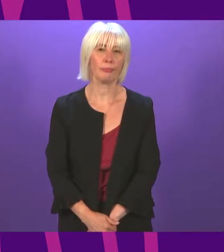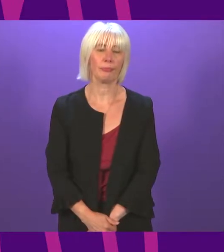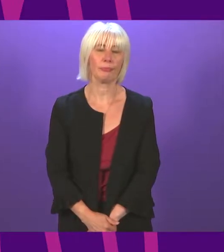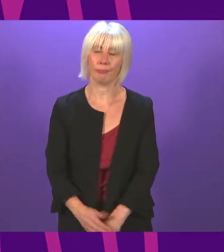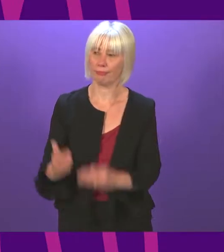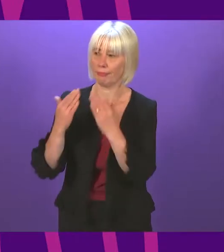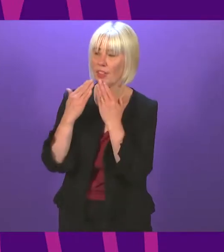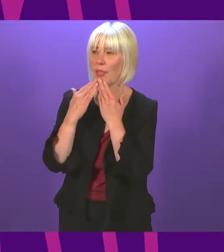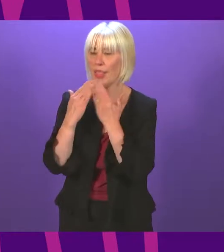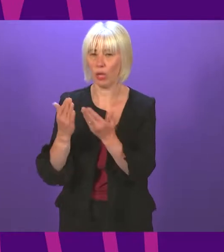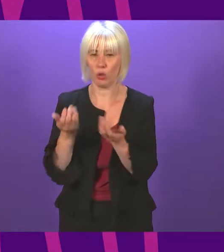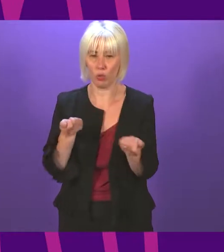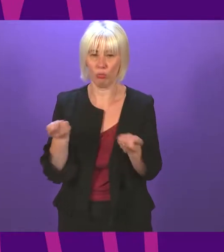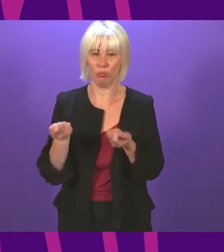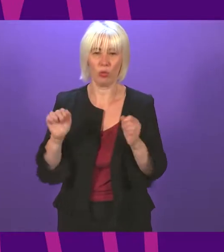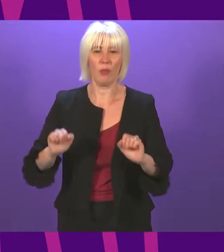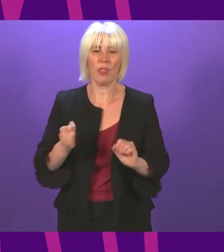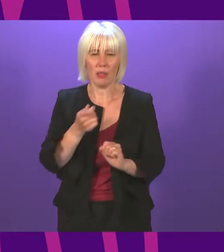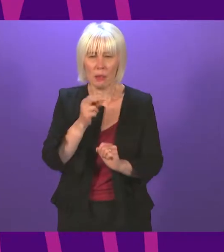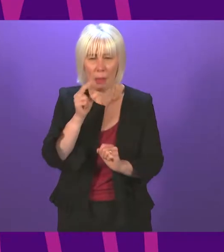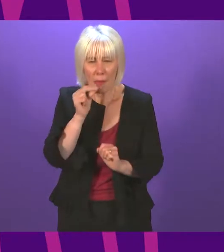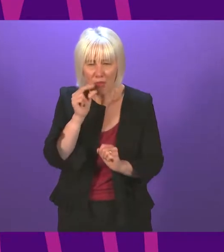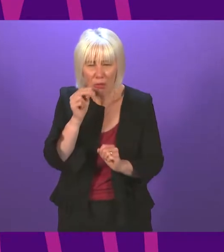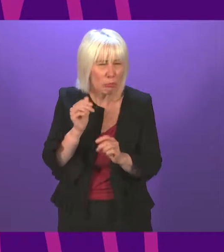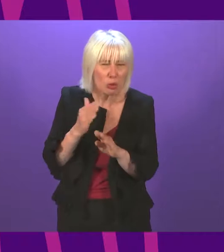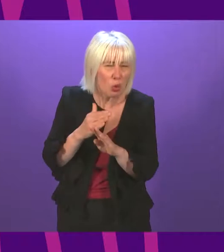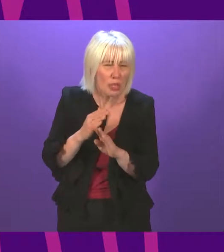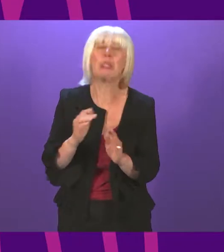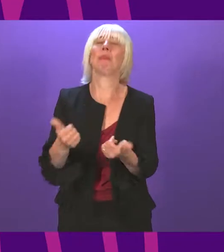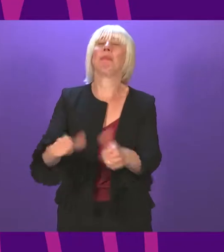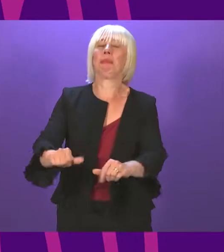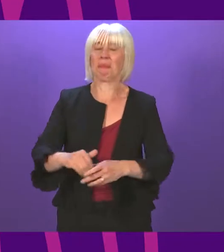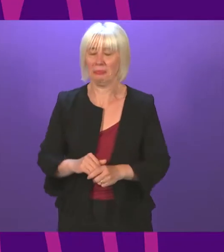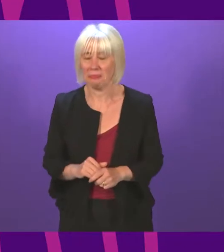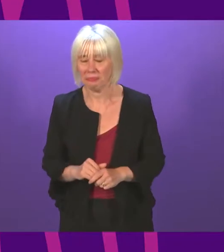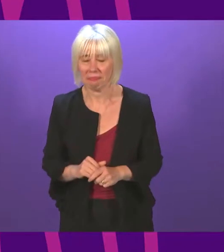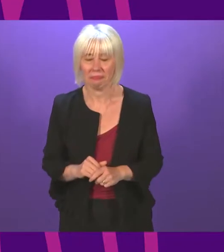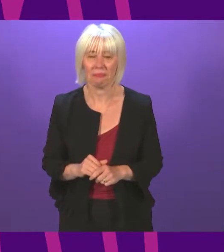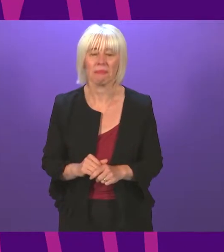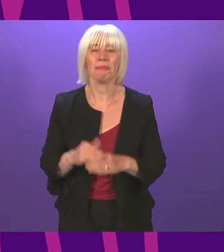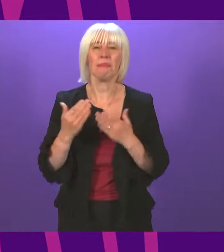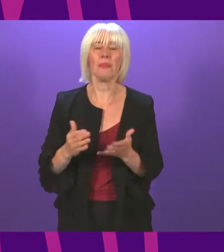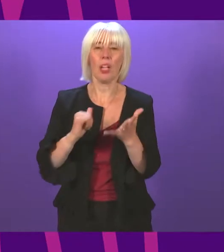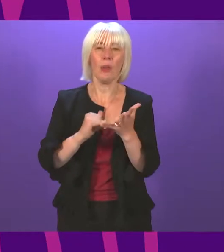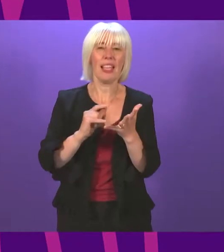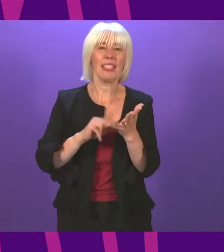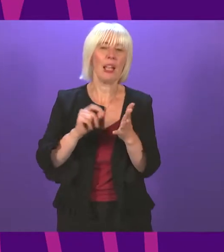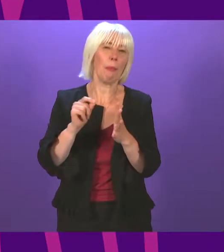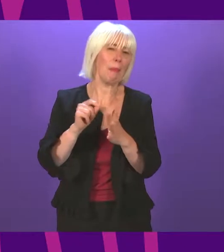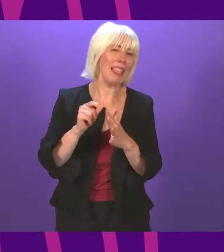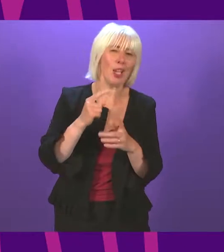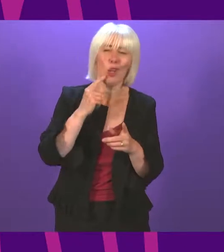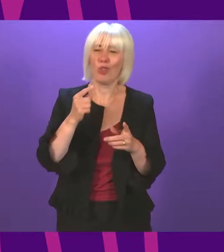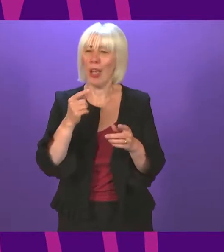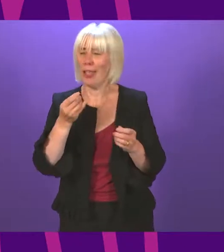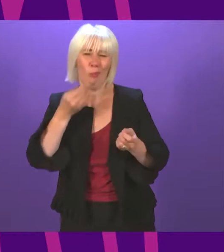Jolene you very much, President the Officer. Sorry, just waiting for my microphone. Despite the best efforts of the S&P spin machine and the wording